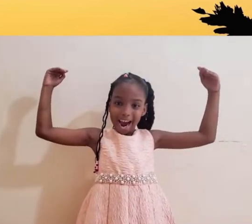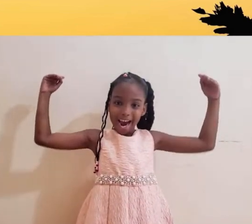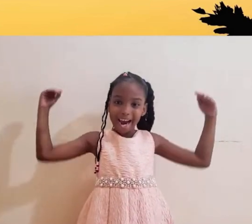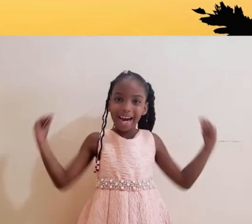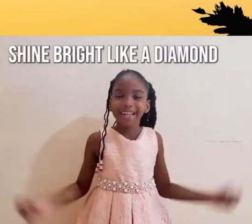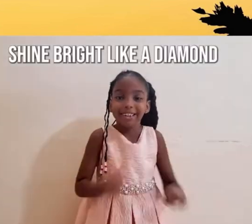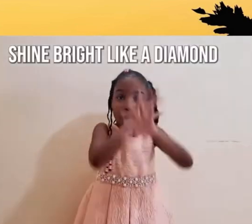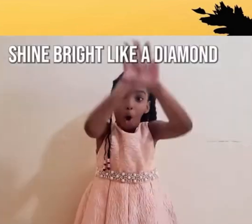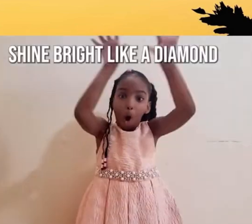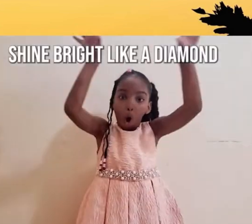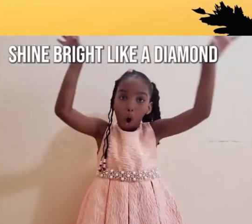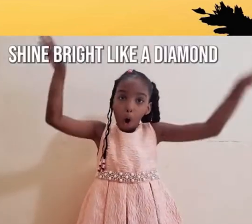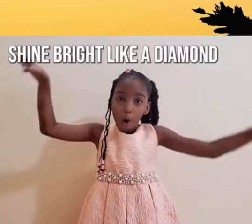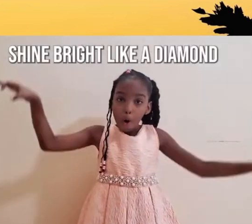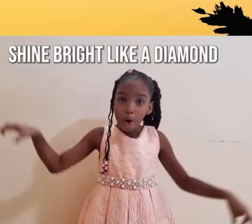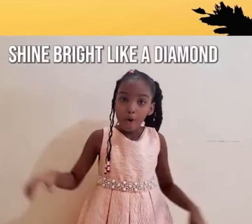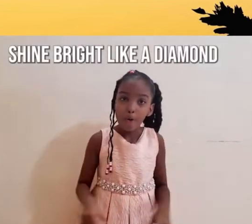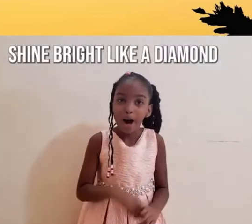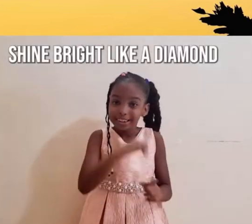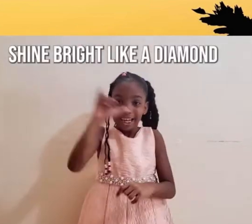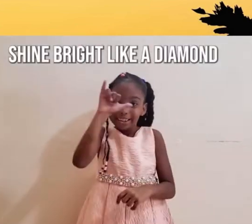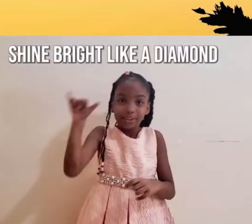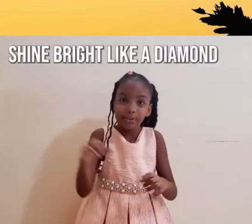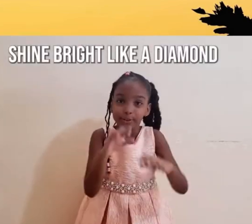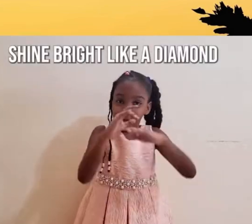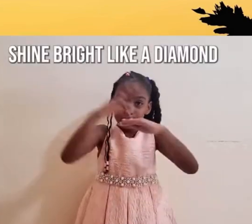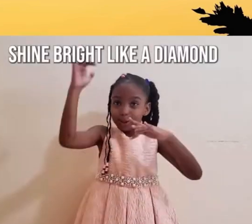sky Shine bright like a diamond